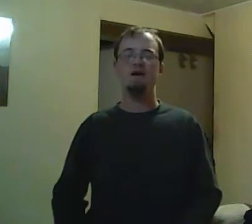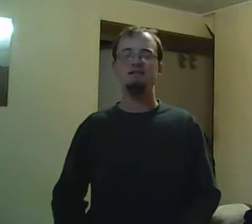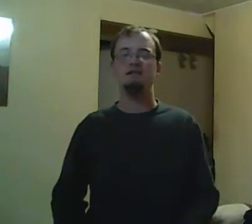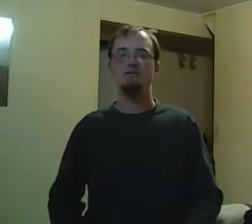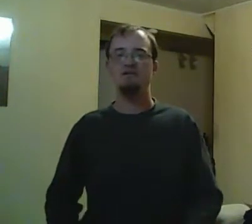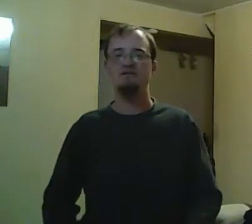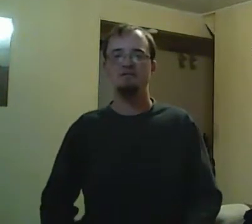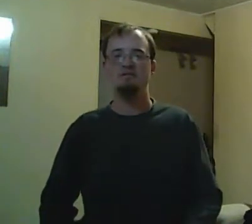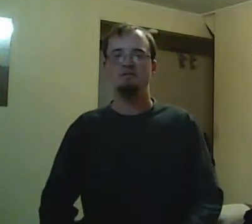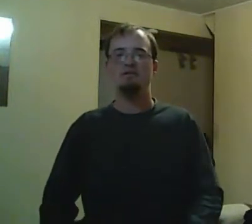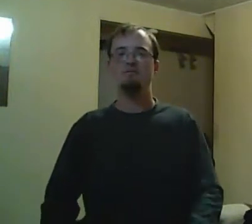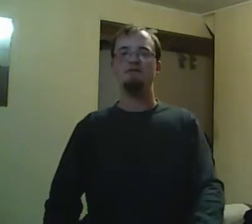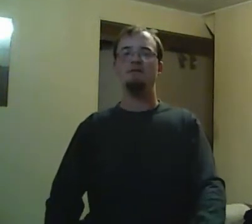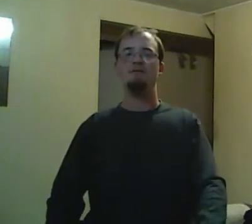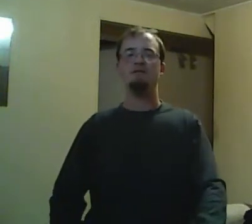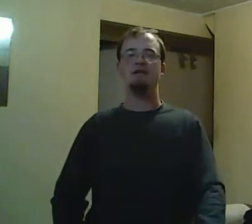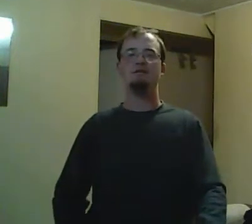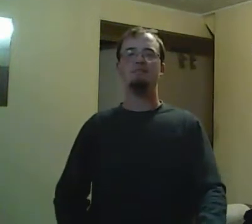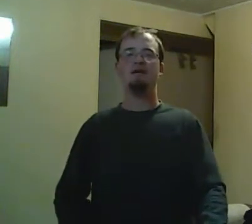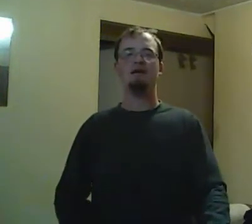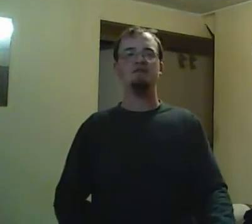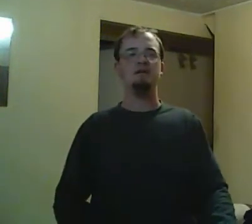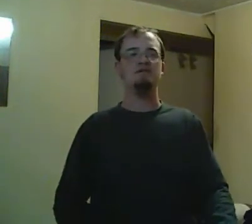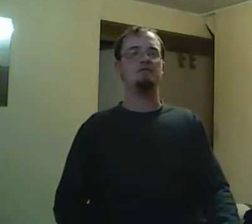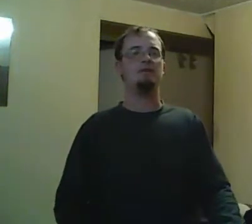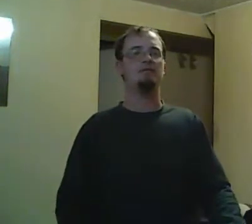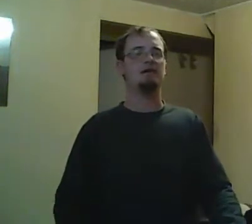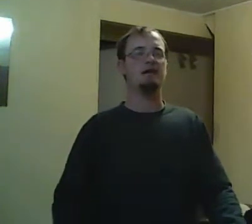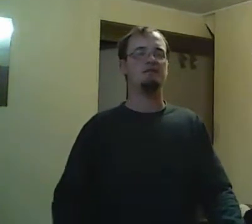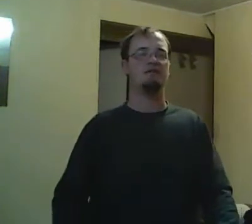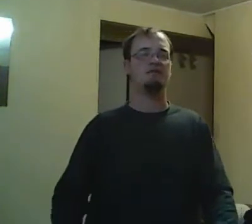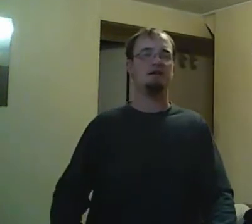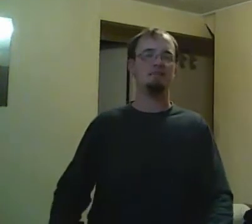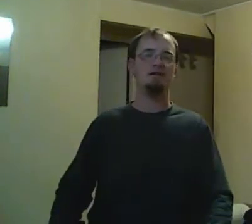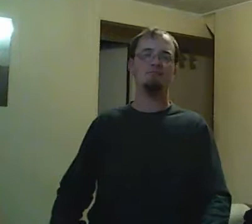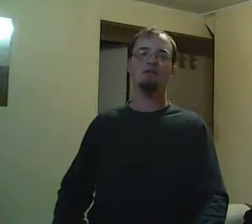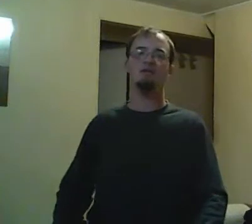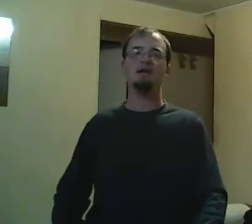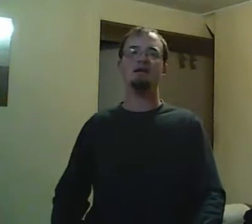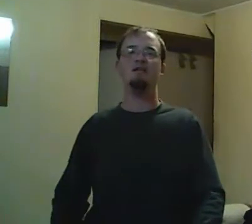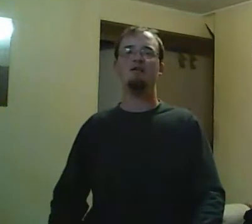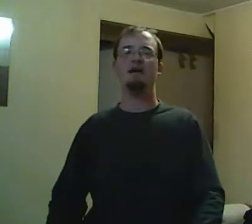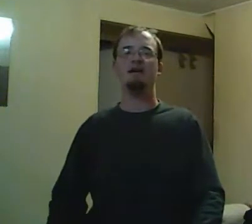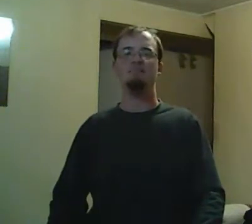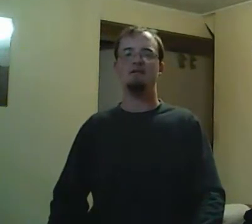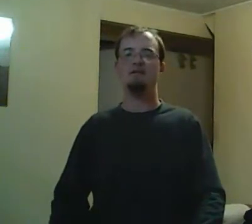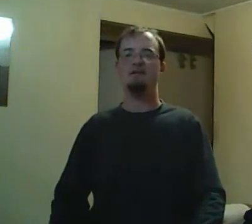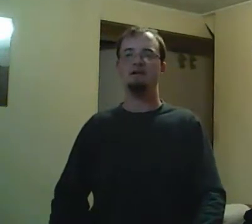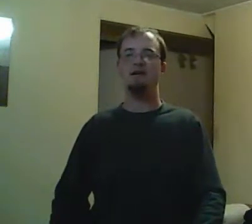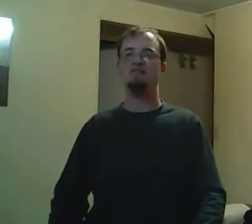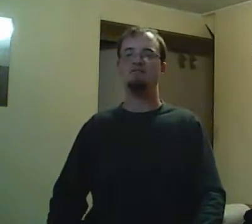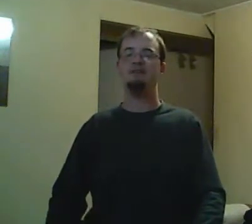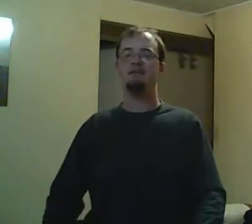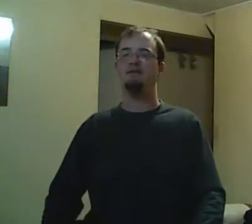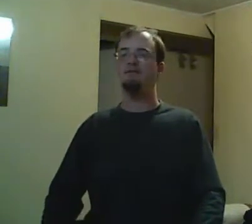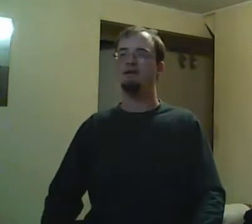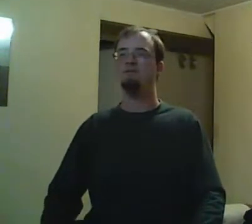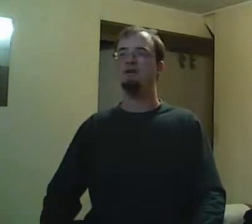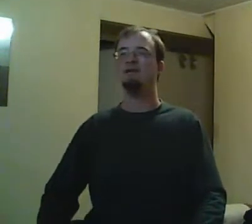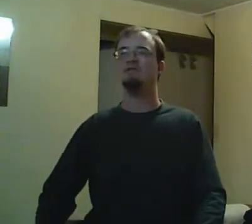a little bit of background on myself is needed because people don't know this, but I technically am a chief